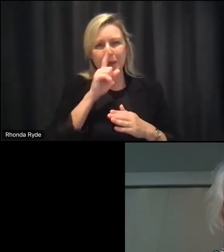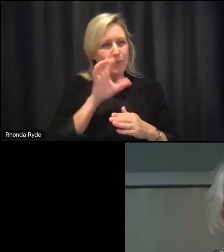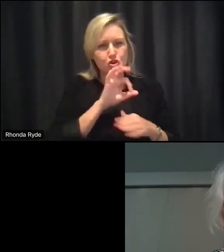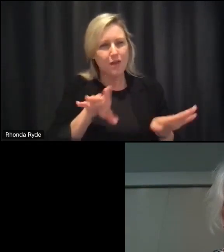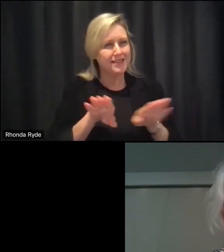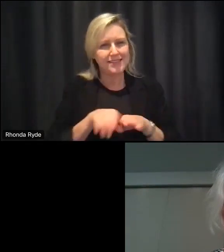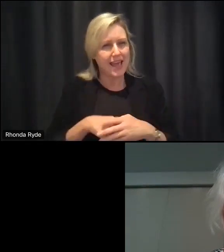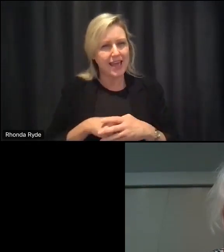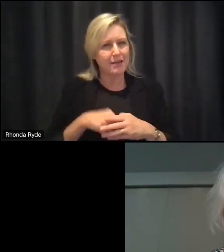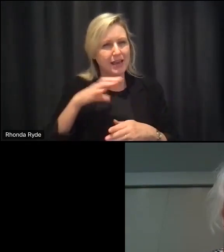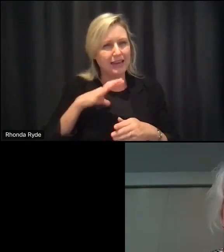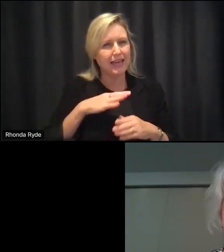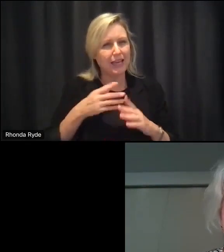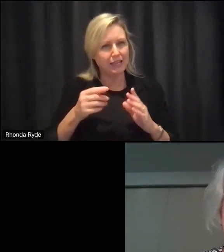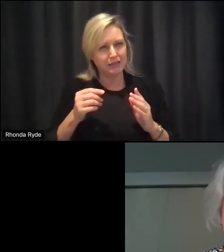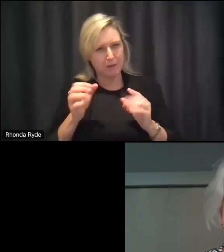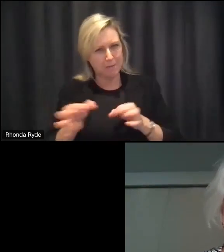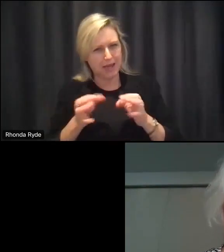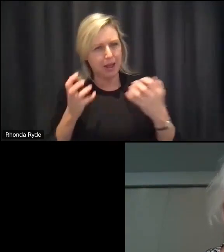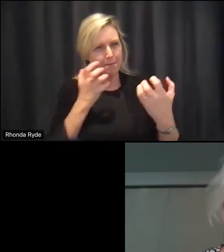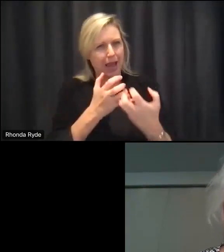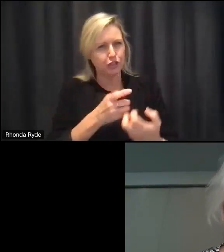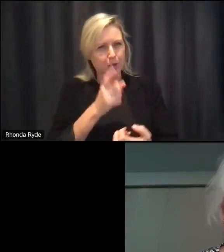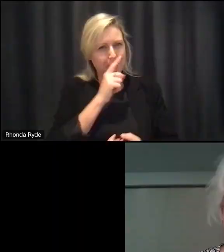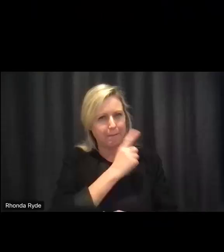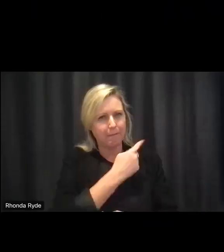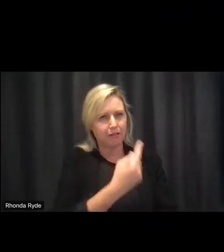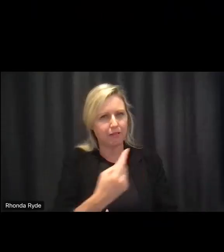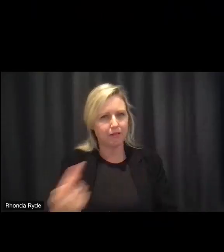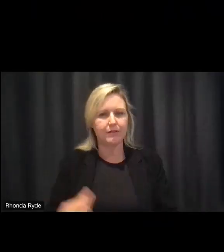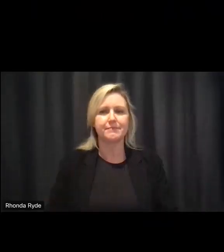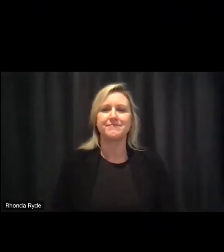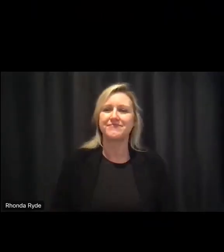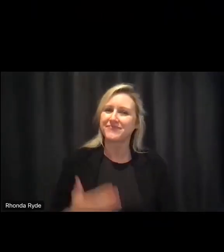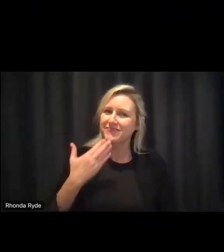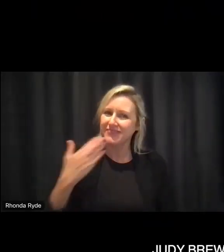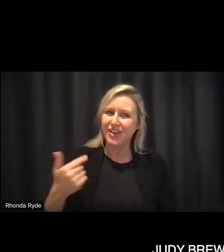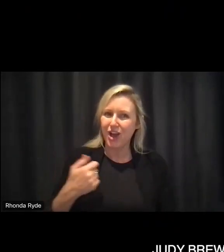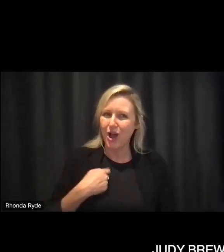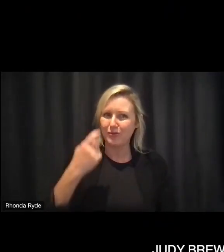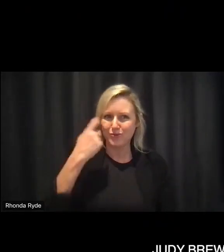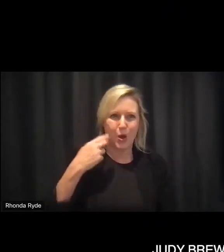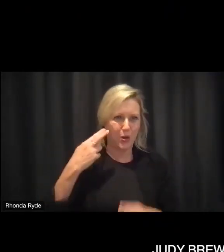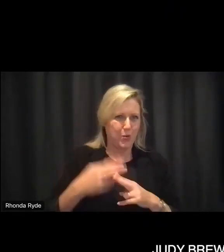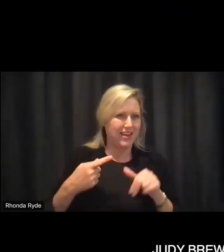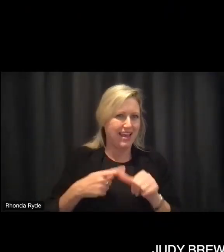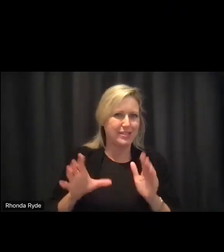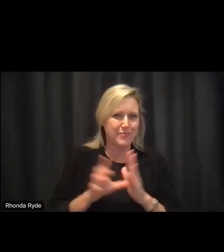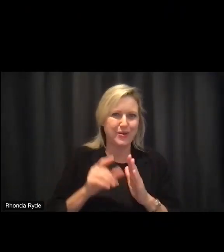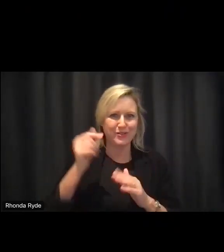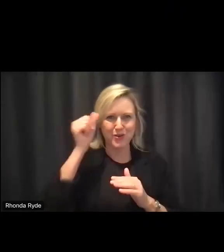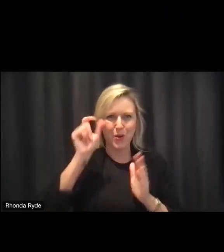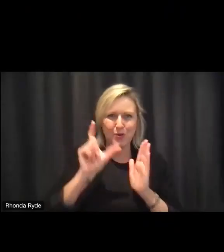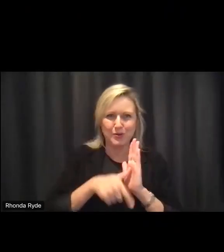thank you jean thank you and i'll try to keep it short because i'm watching that time too uh so